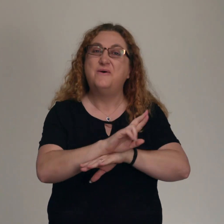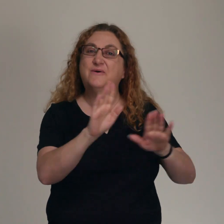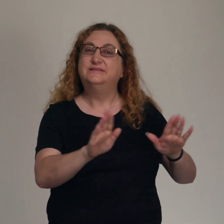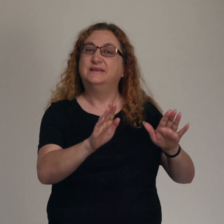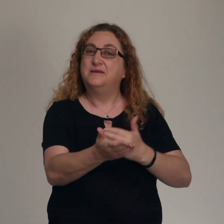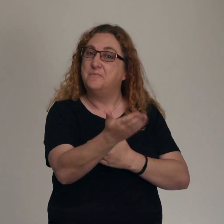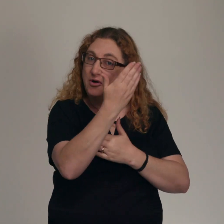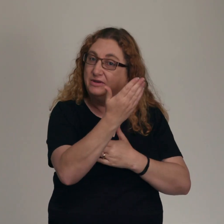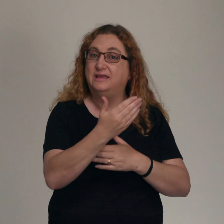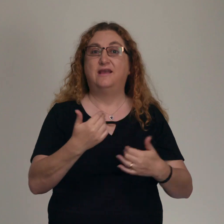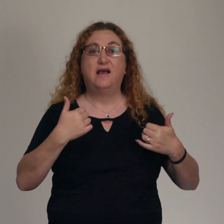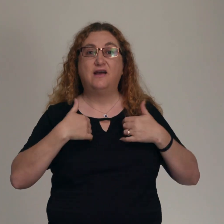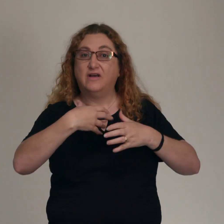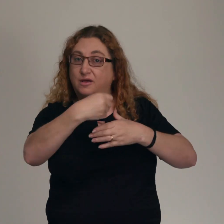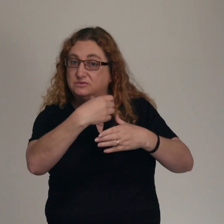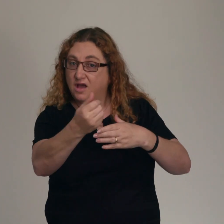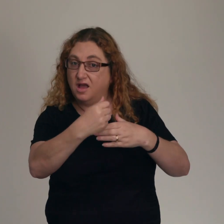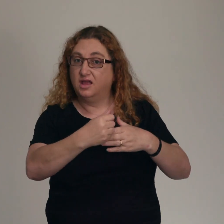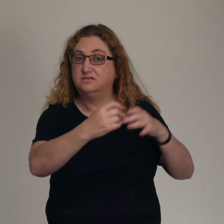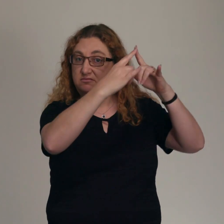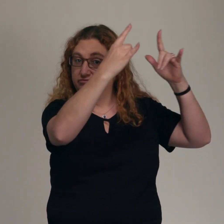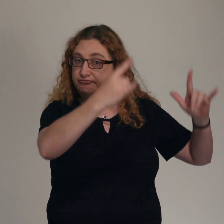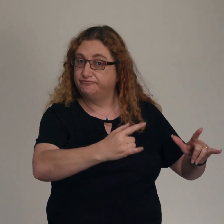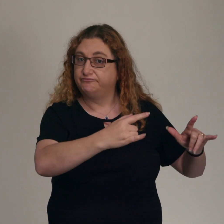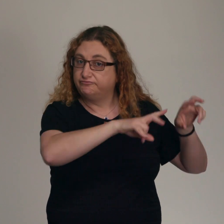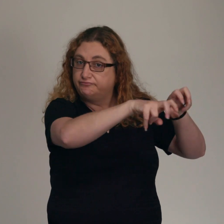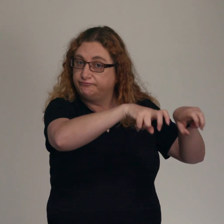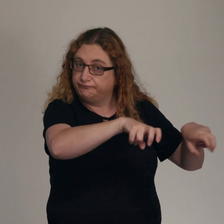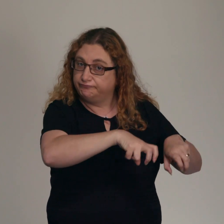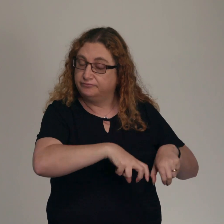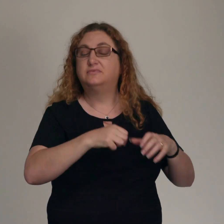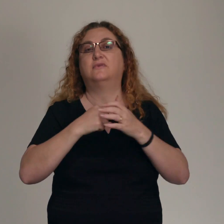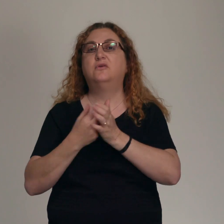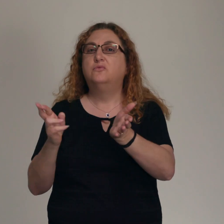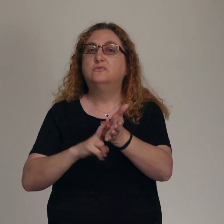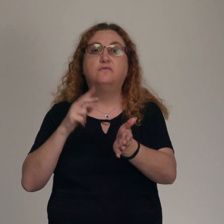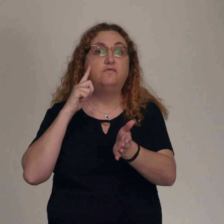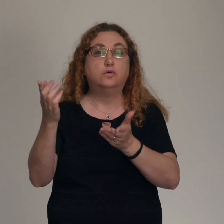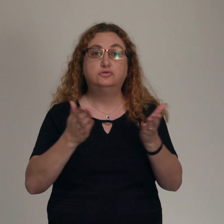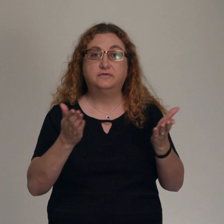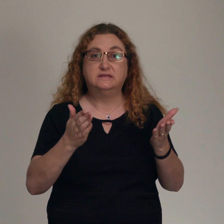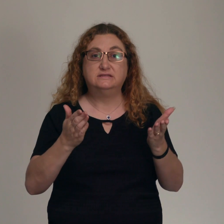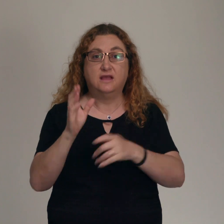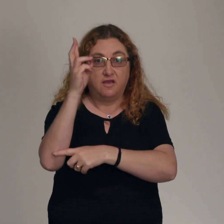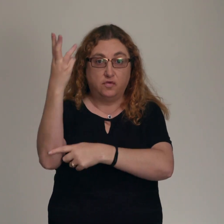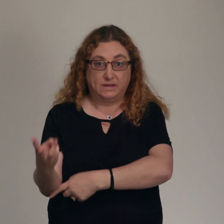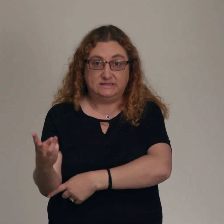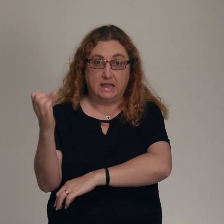whether or not our children's ministry is running. The information will be there. Registration for our services go live every Wednesday at noon and registration